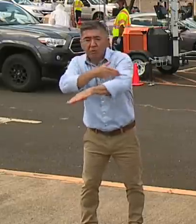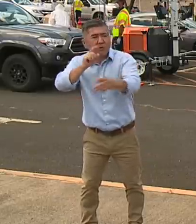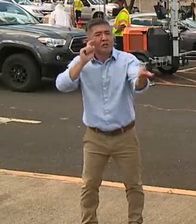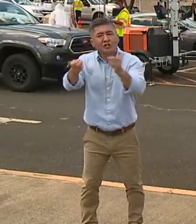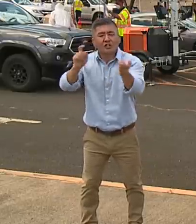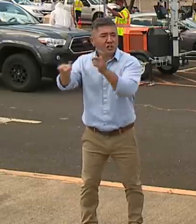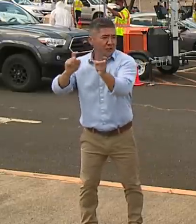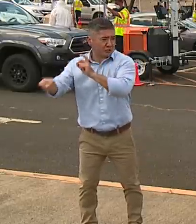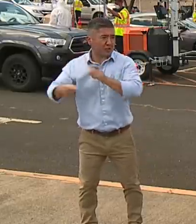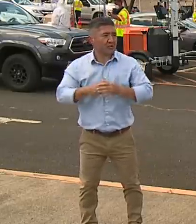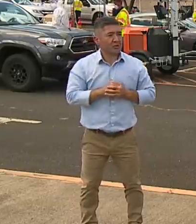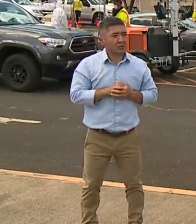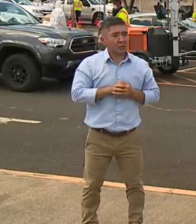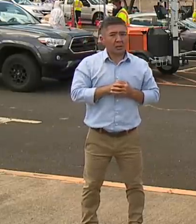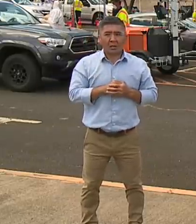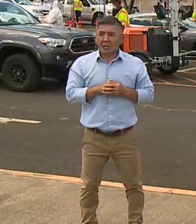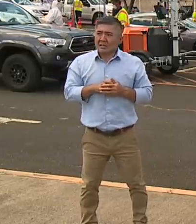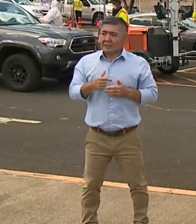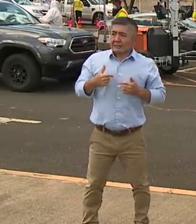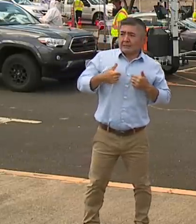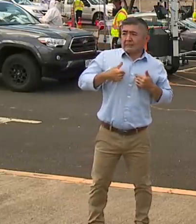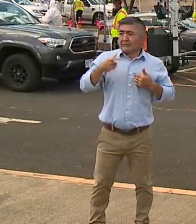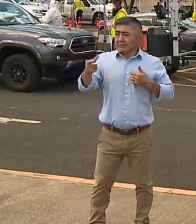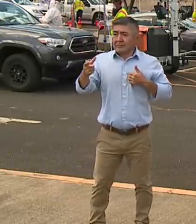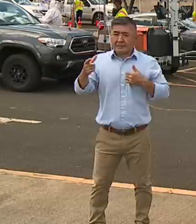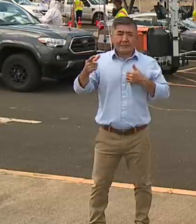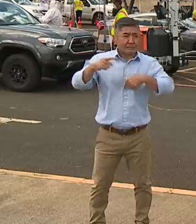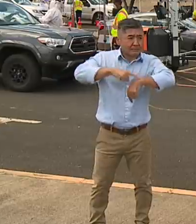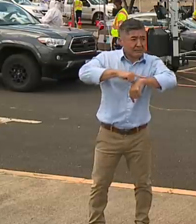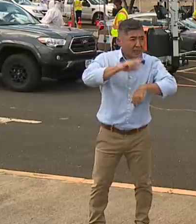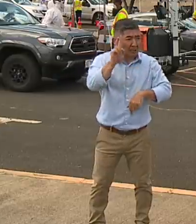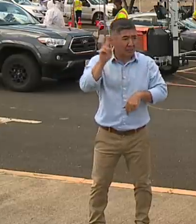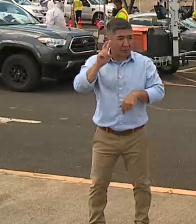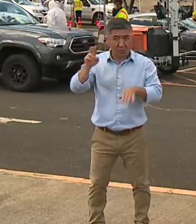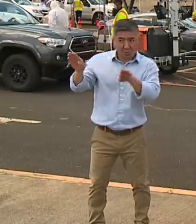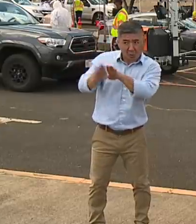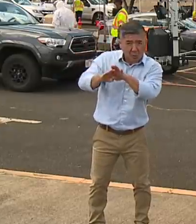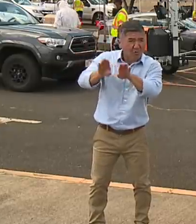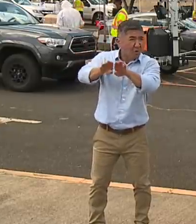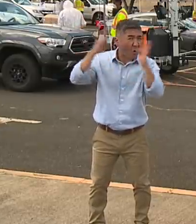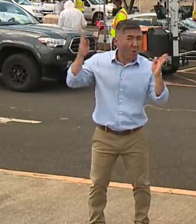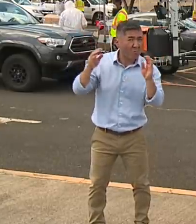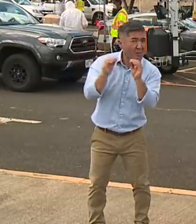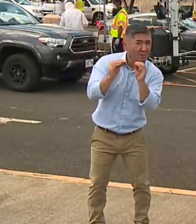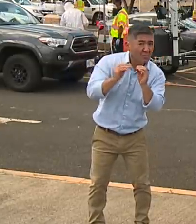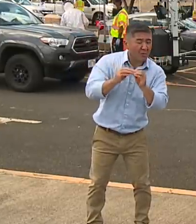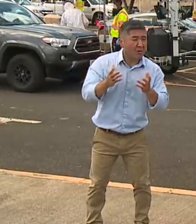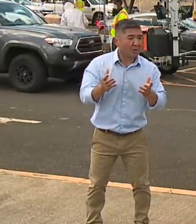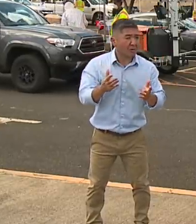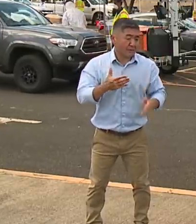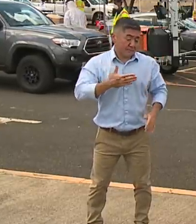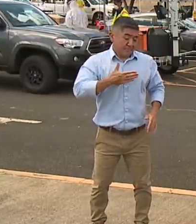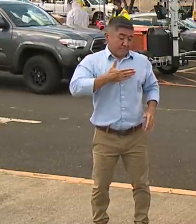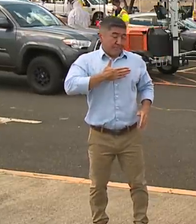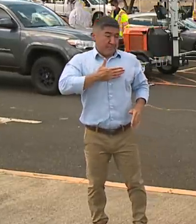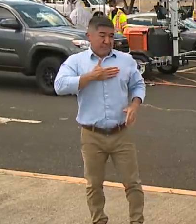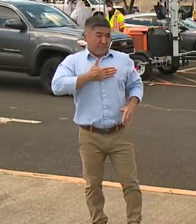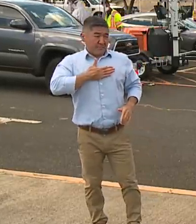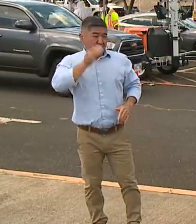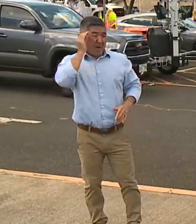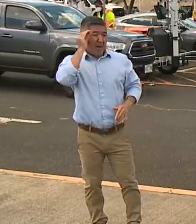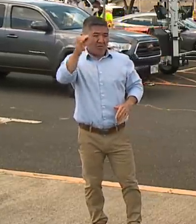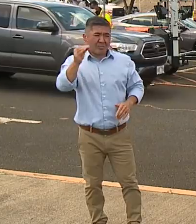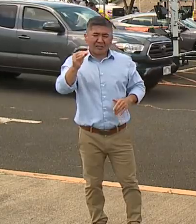they'll stay open beyond two, mean, Alex, I don't know if you can find out whether they'll stay beyond two. If it was my choice, I'd like them to stay open